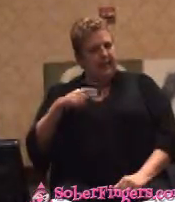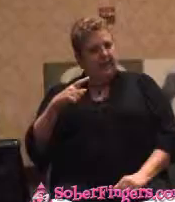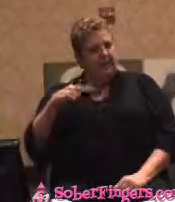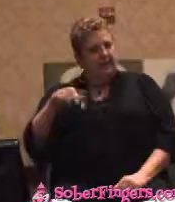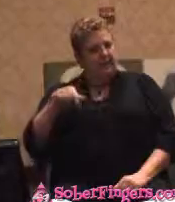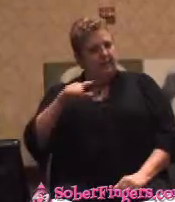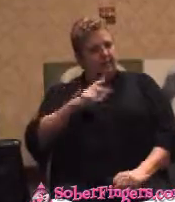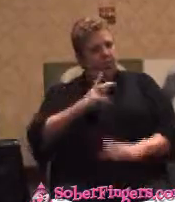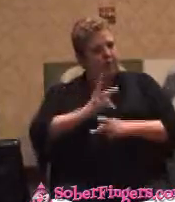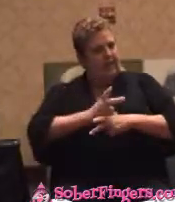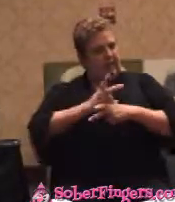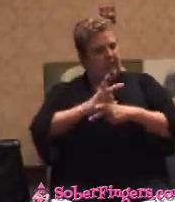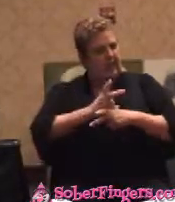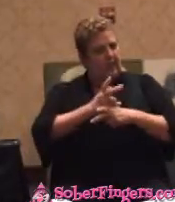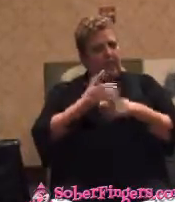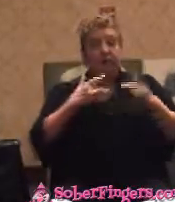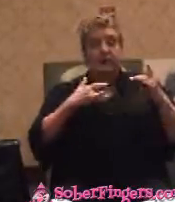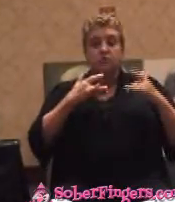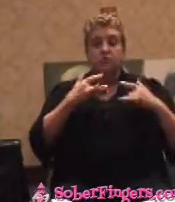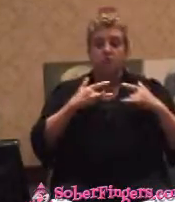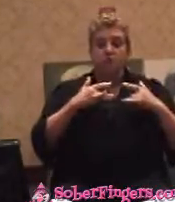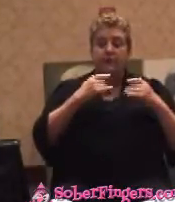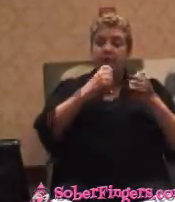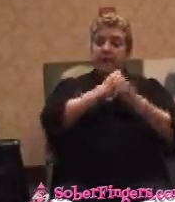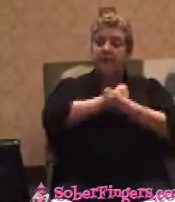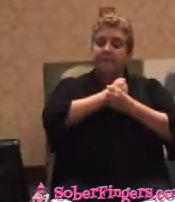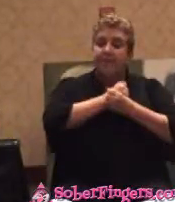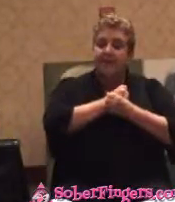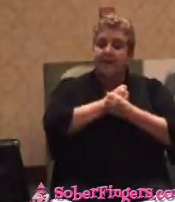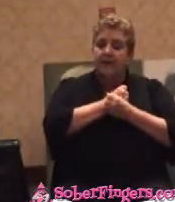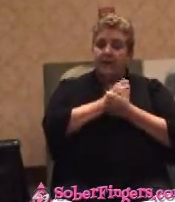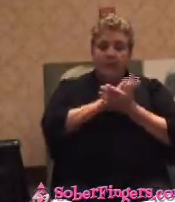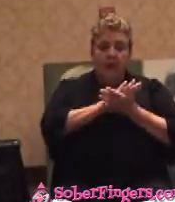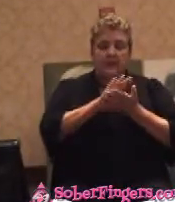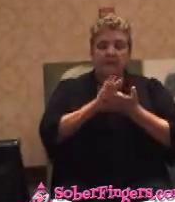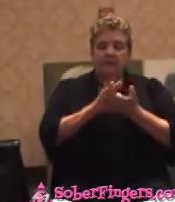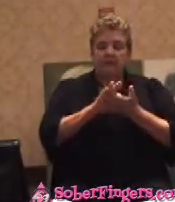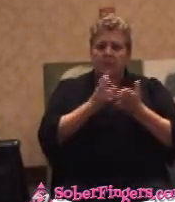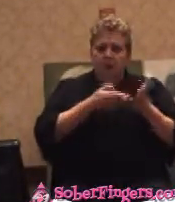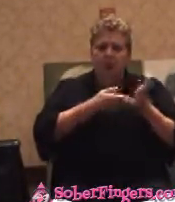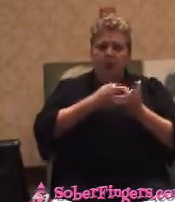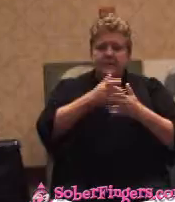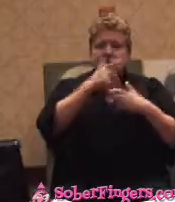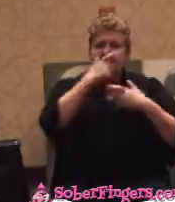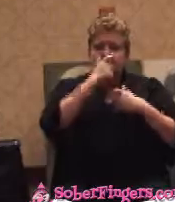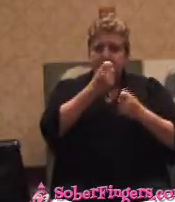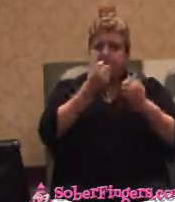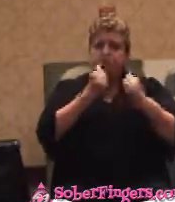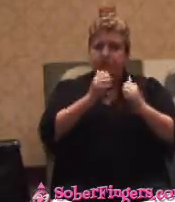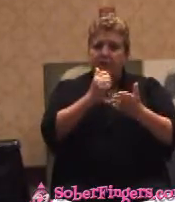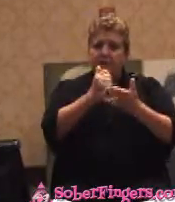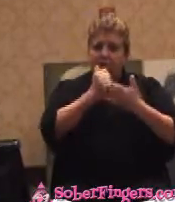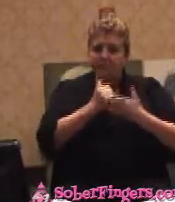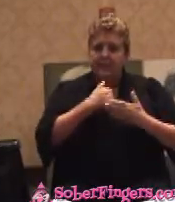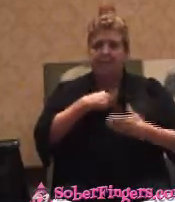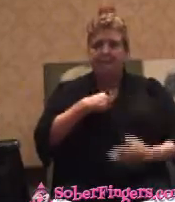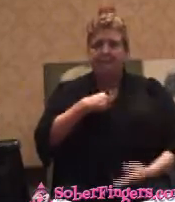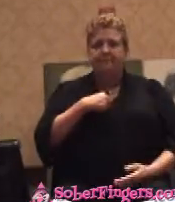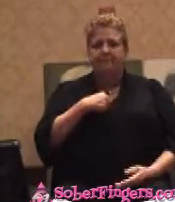concerned, loving, and they were honestly interested in trying to help me. And they talked about themselves and others